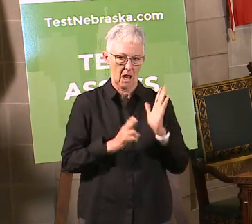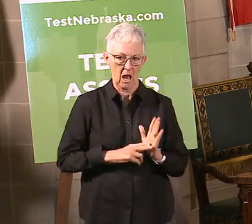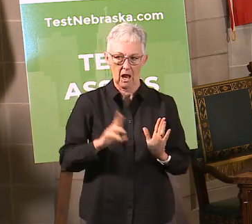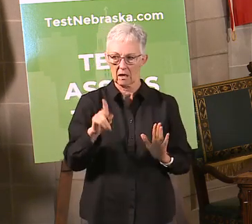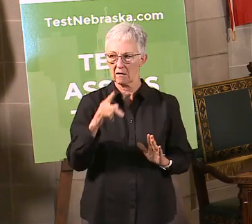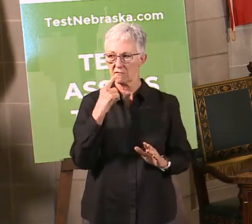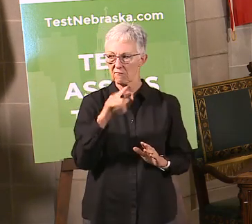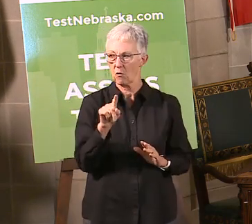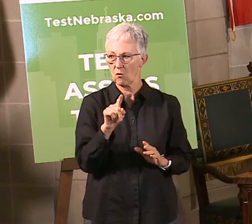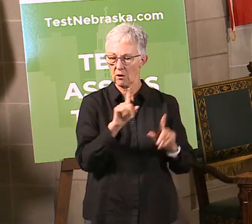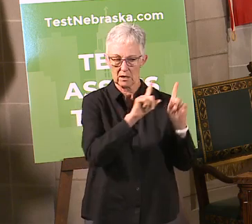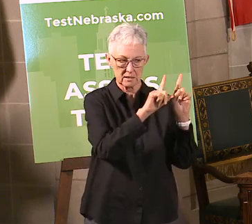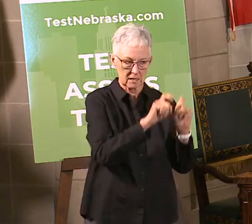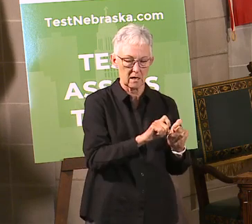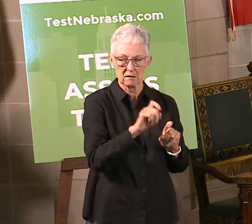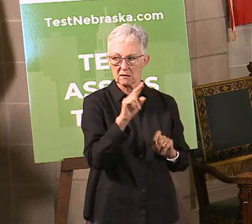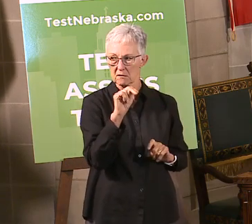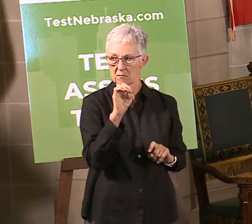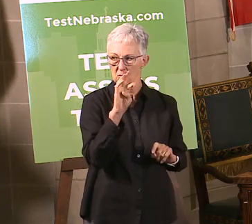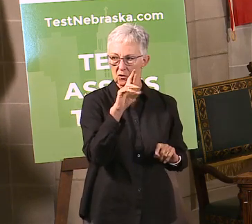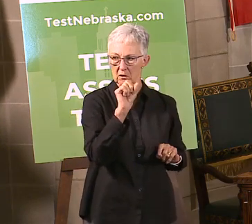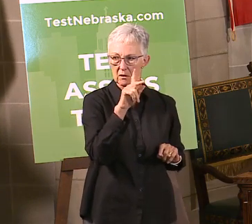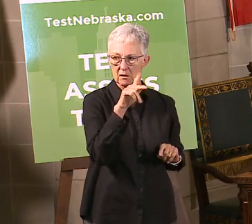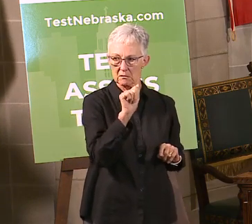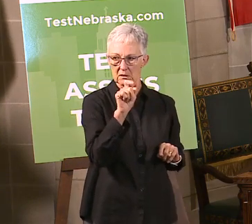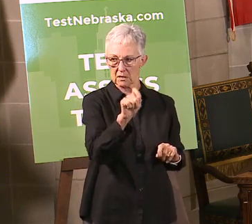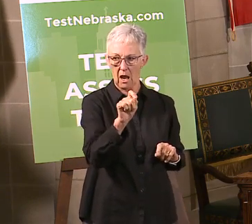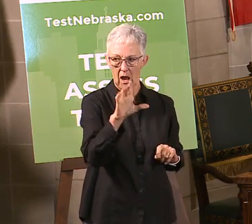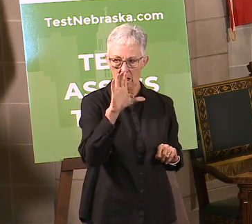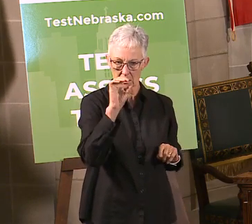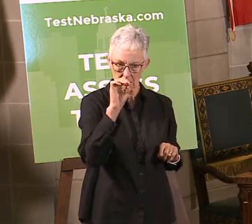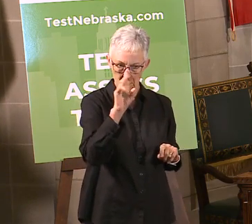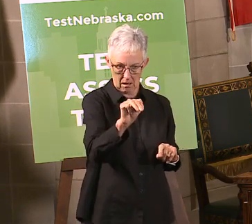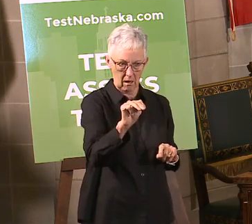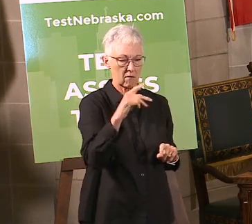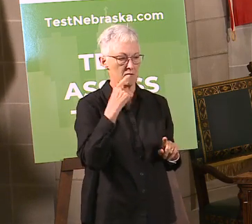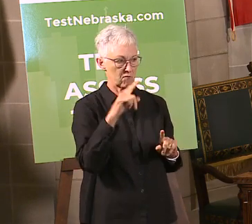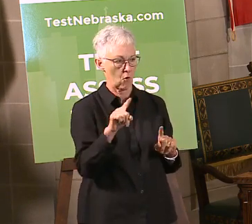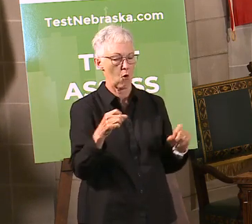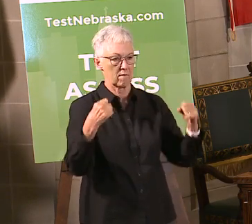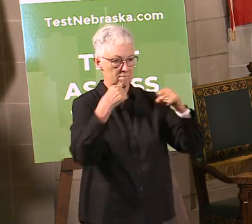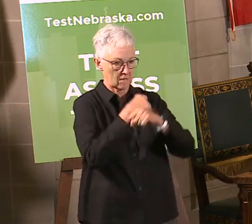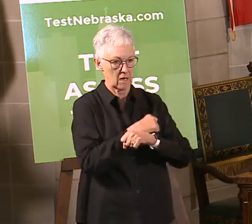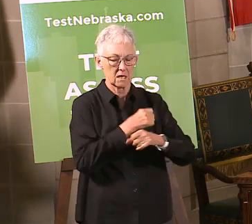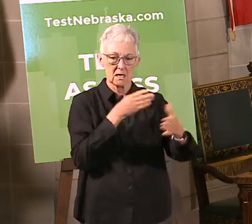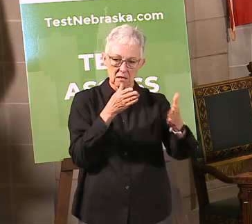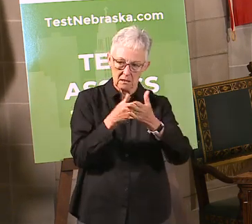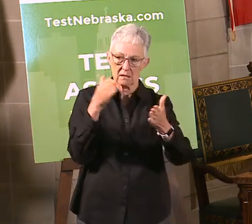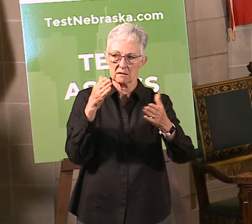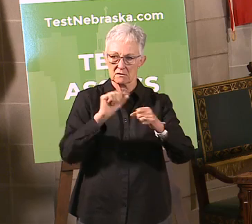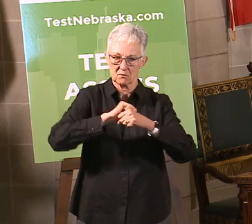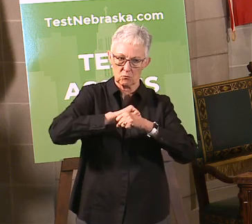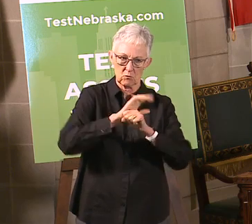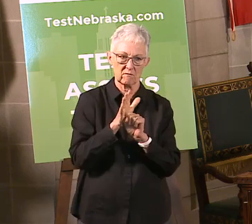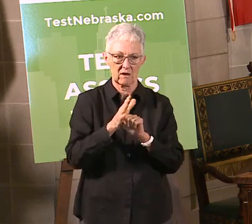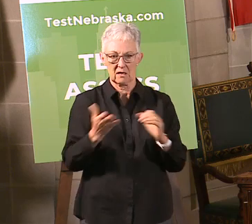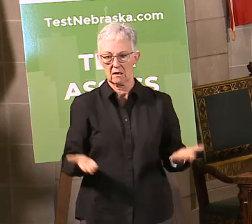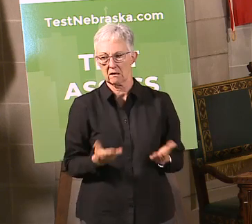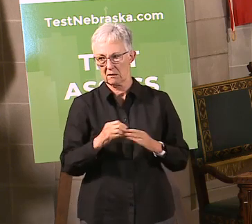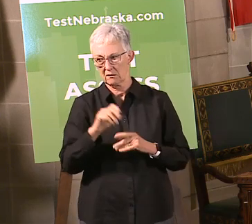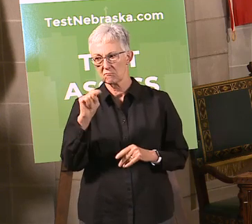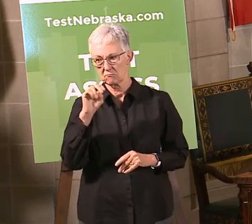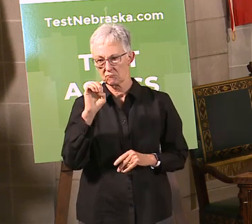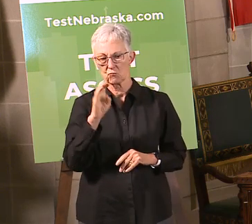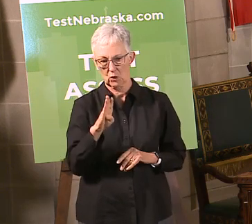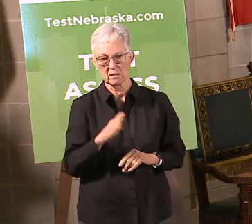everybody in Nebraska, can be a part of fighting the virus here in our state. Sign up for testnebraska.com and get signed